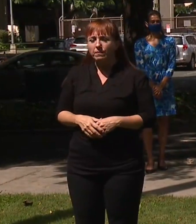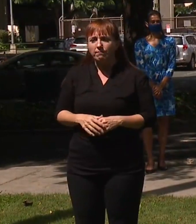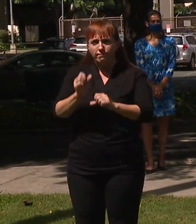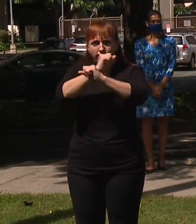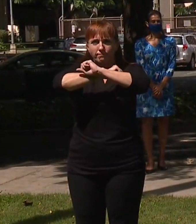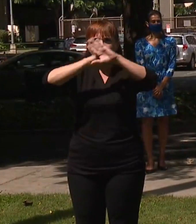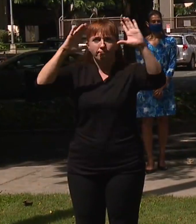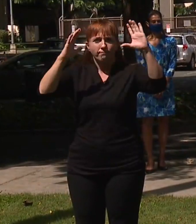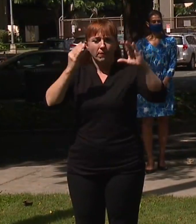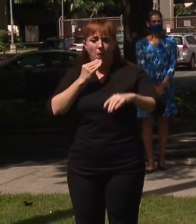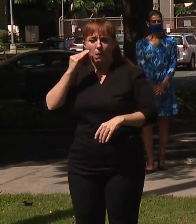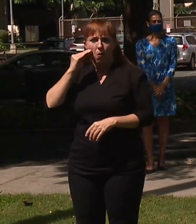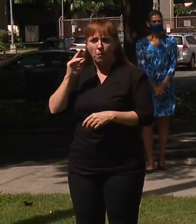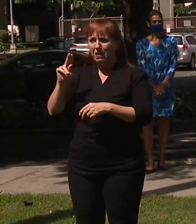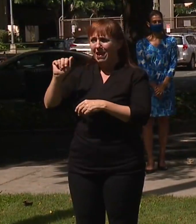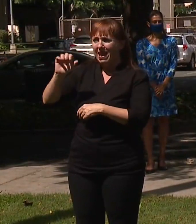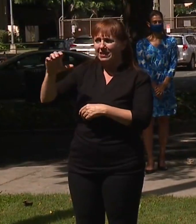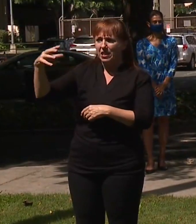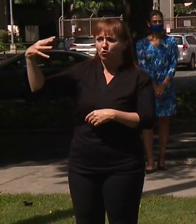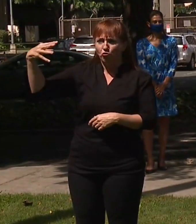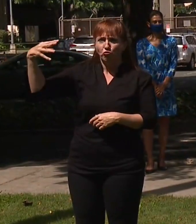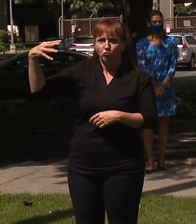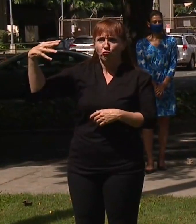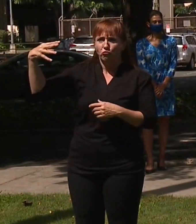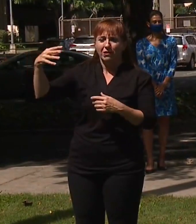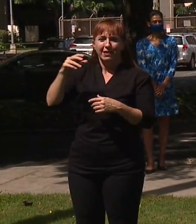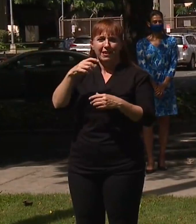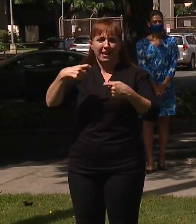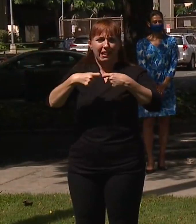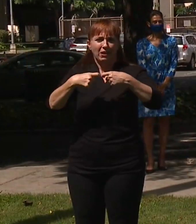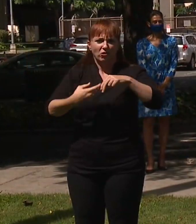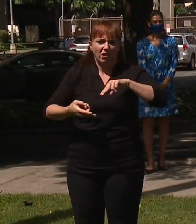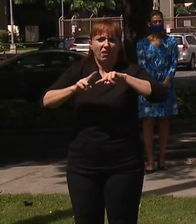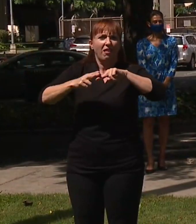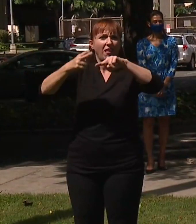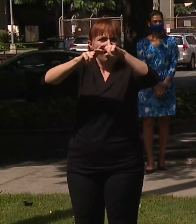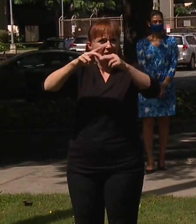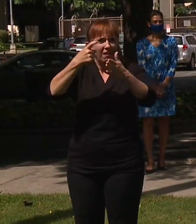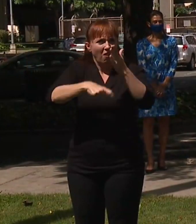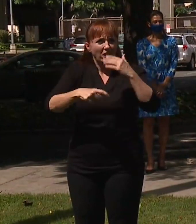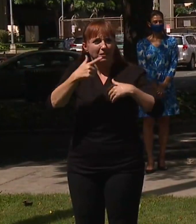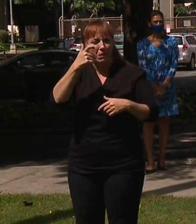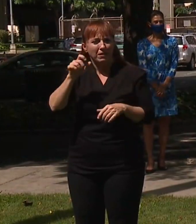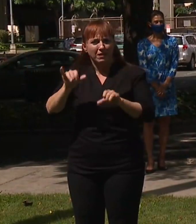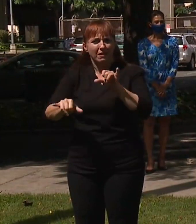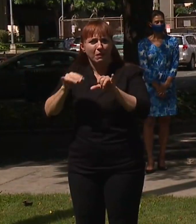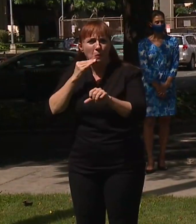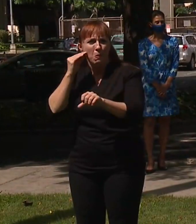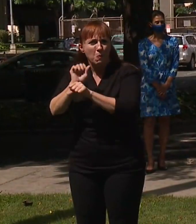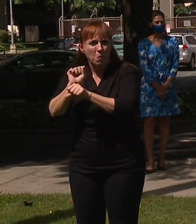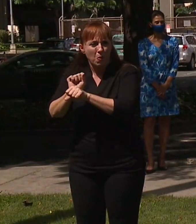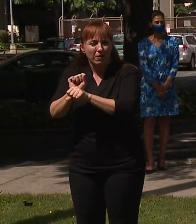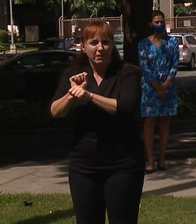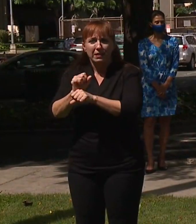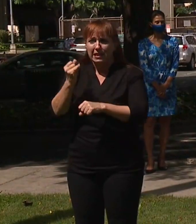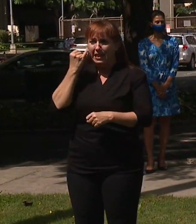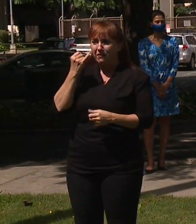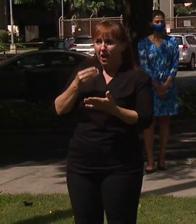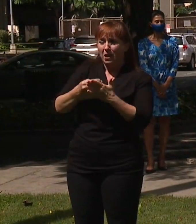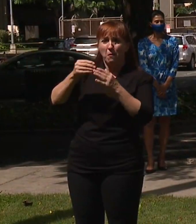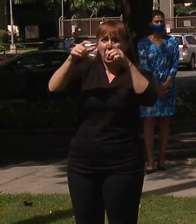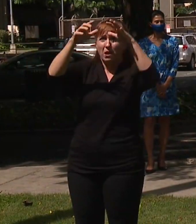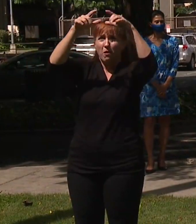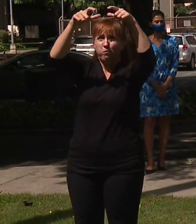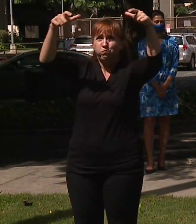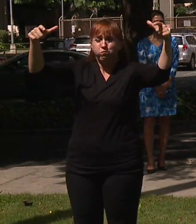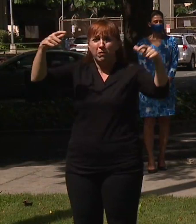home and you're using more air conditioning, you've seen your electricity bill, I know a lot of us have been working from home, if you have the money to purchase a solar PV system, you could